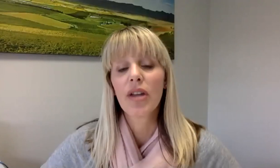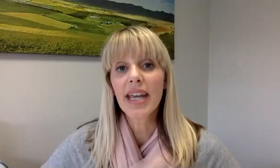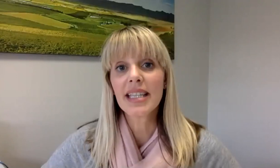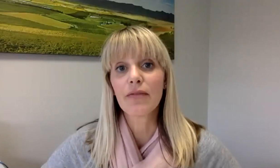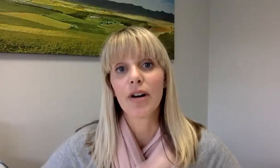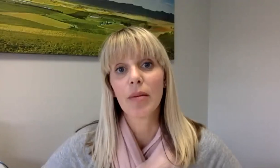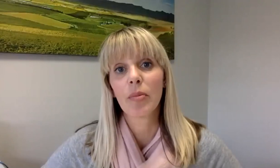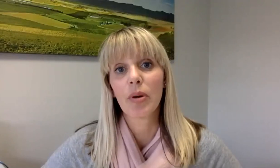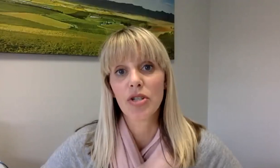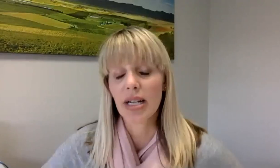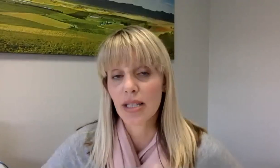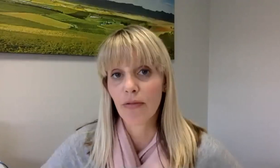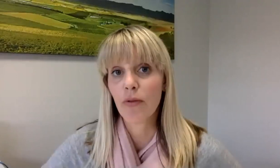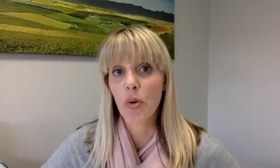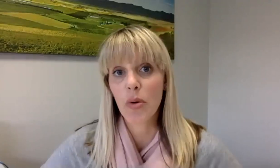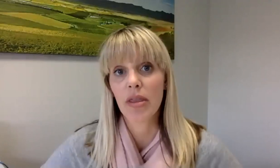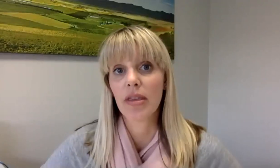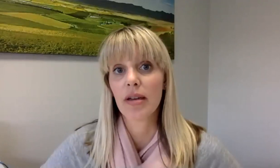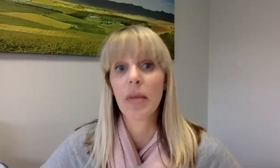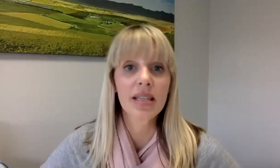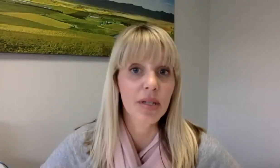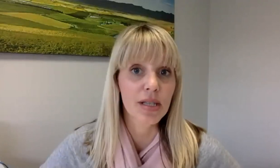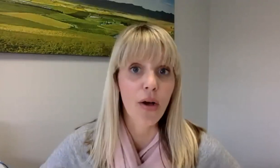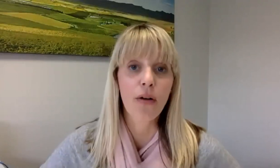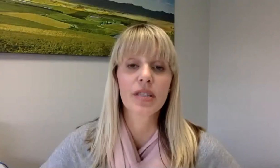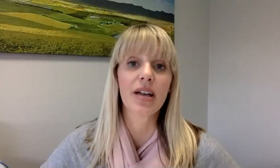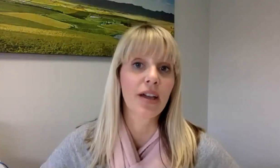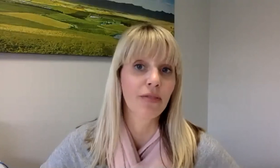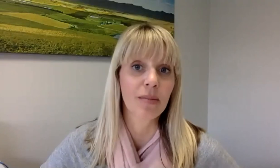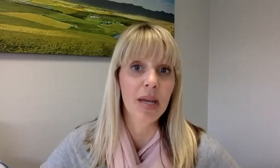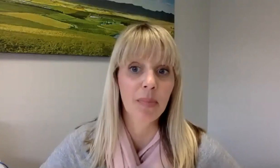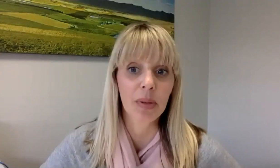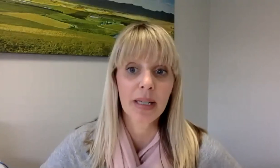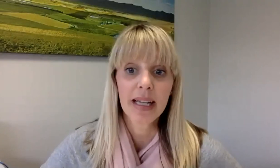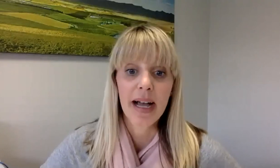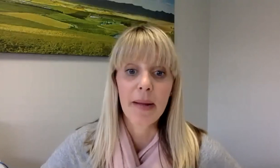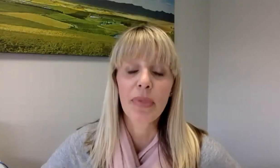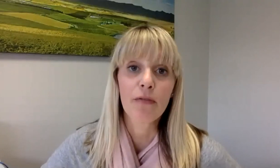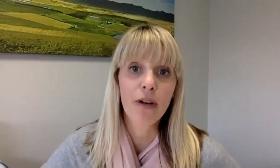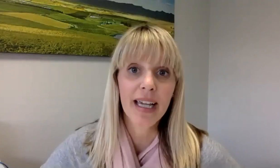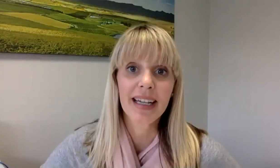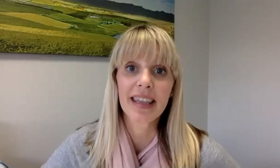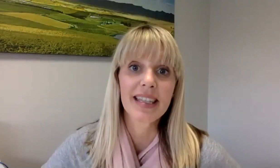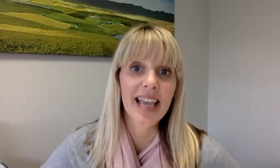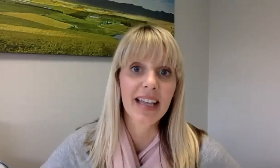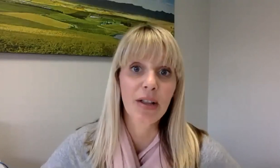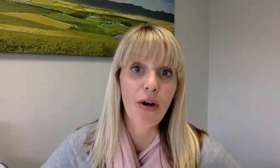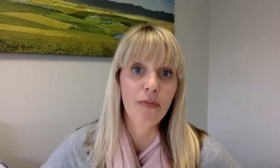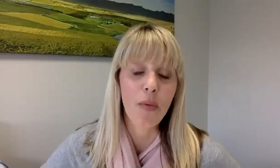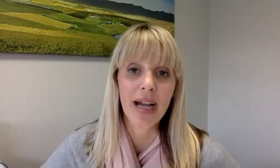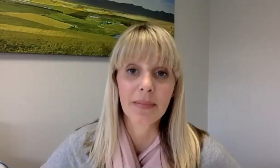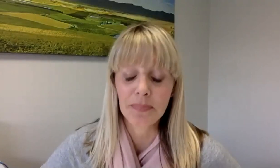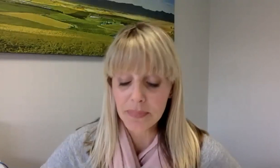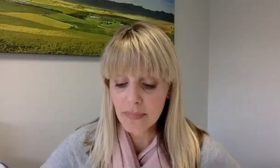creating viable projects for the betterment of South African people via the sale